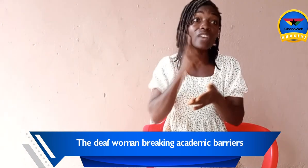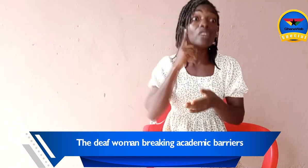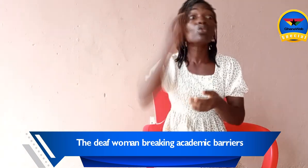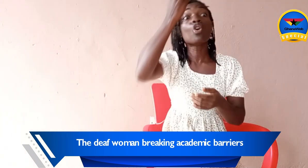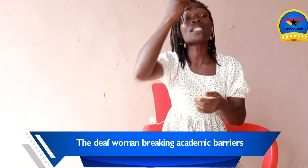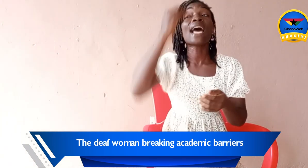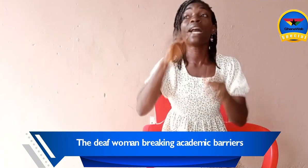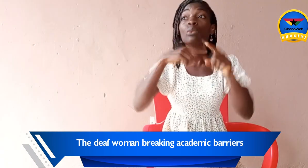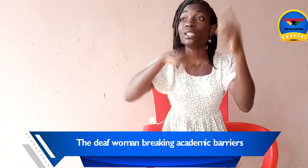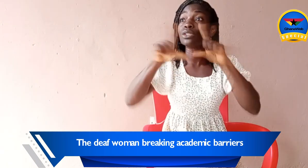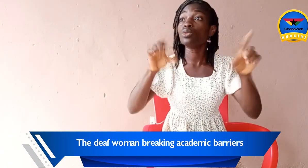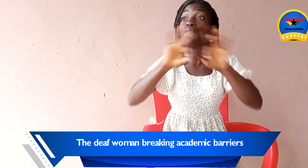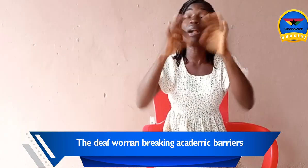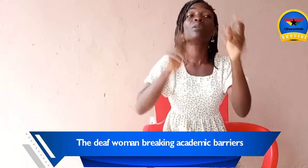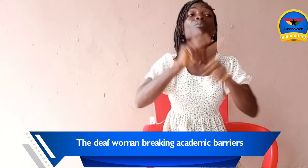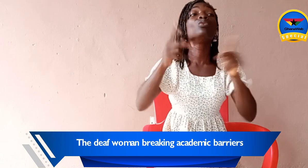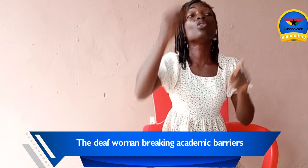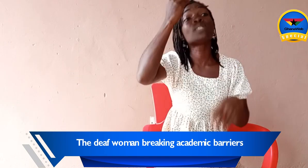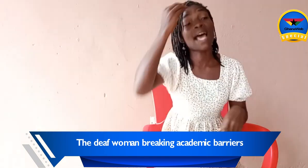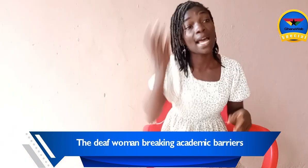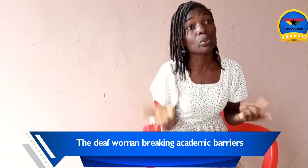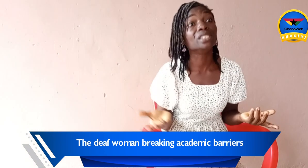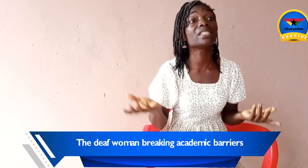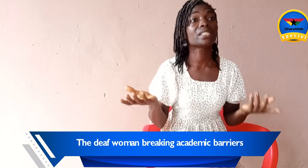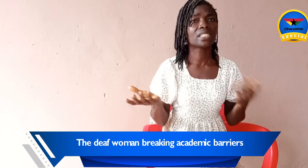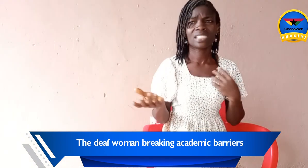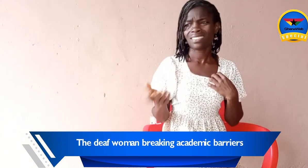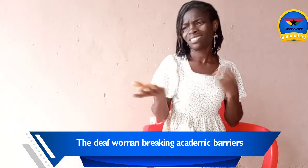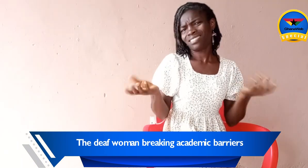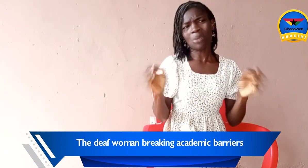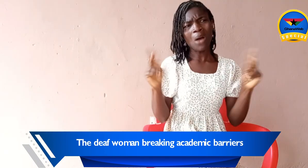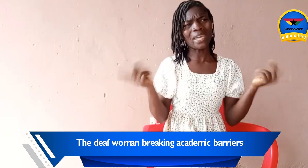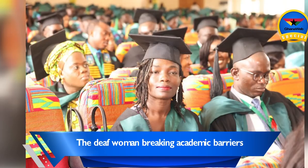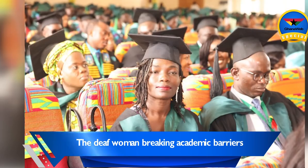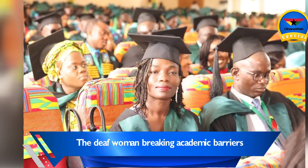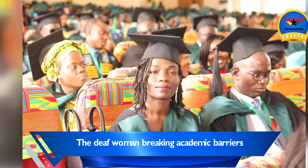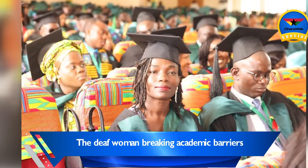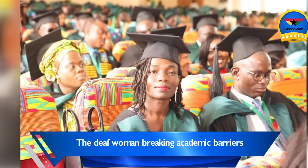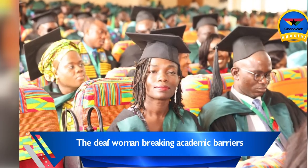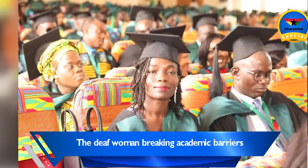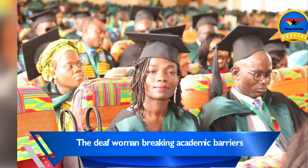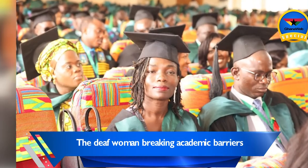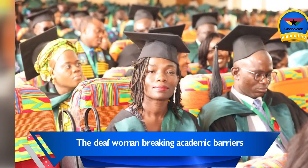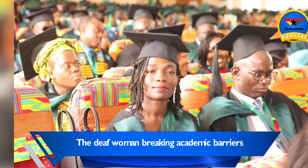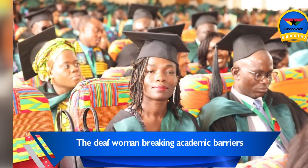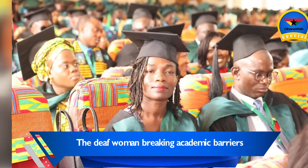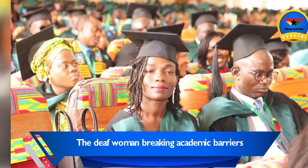know sign language, your family will know sign language. We are okay. With the aim of becoming a linguist,